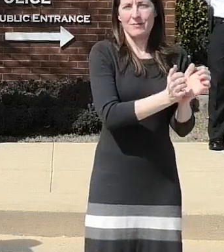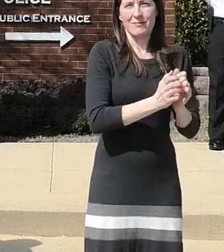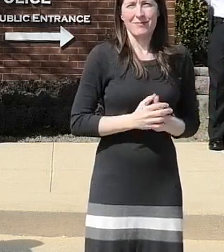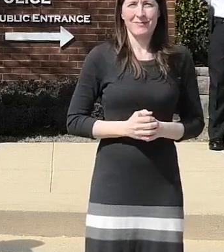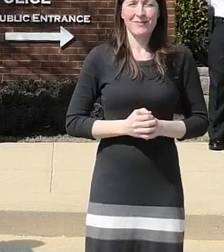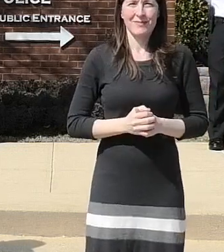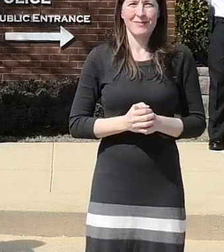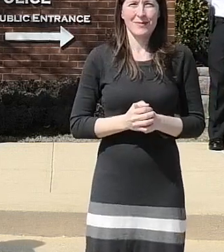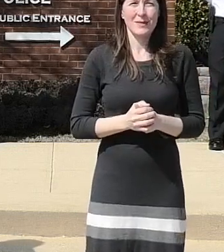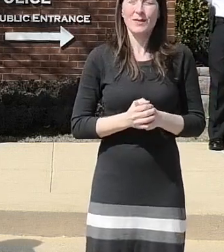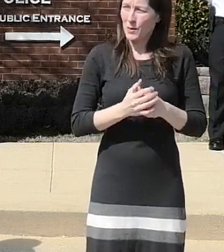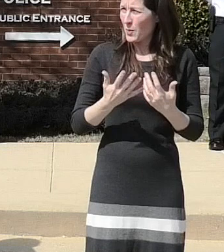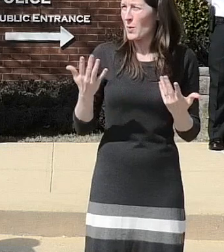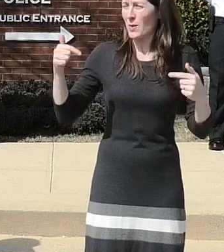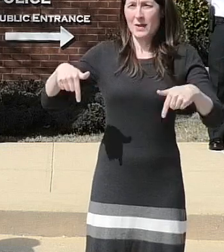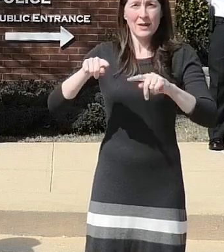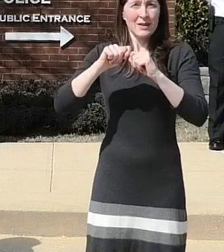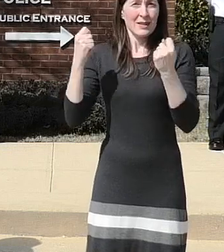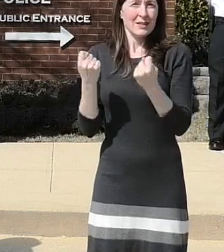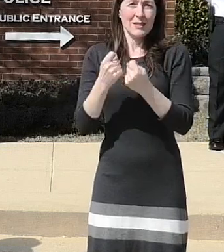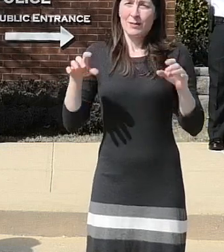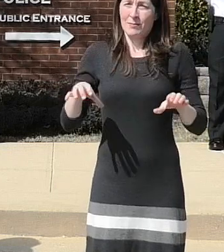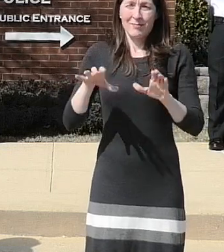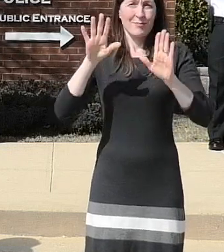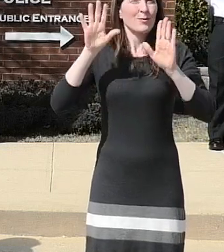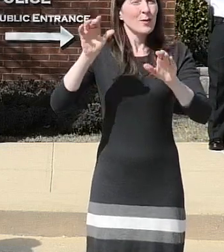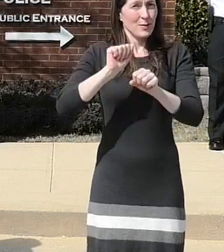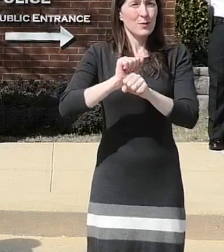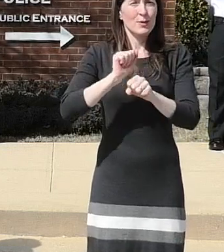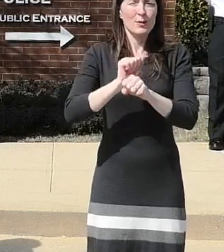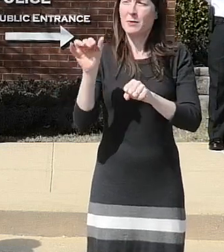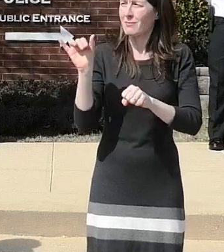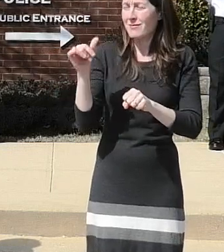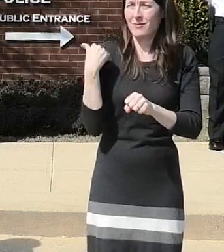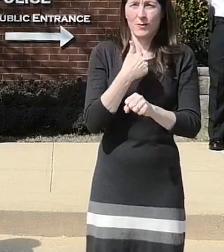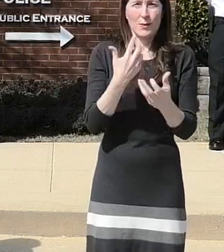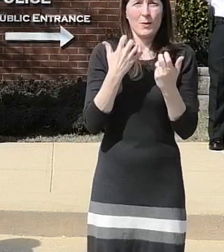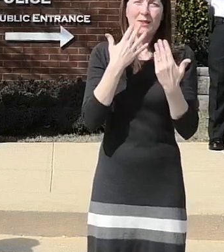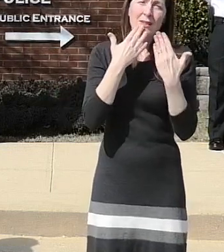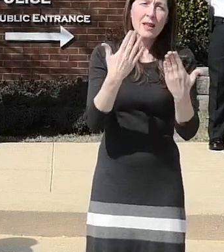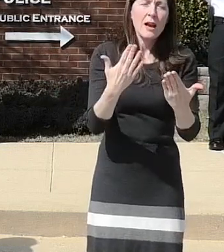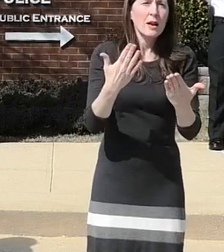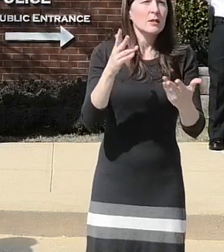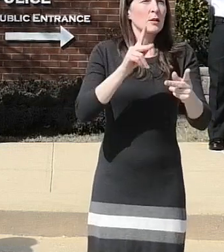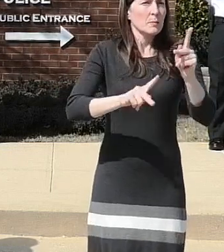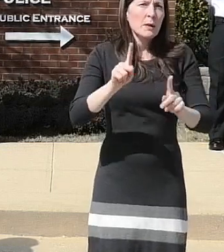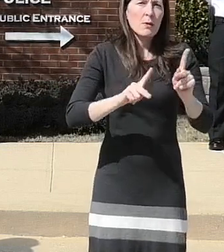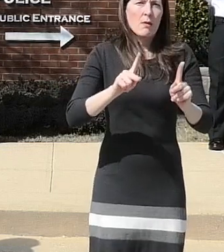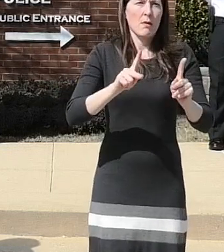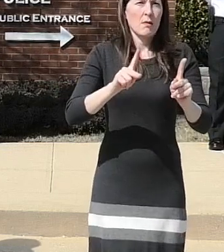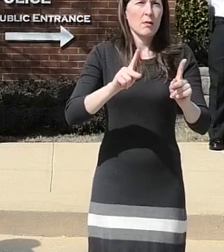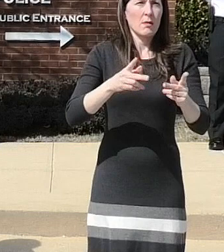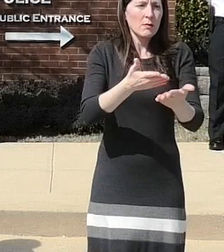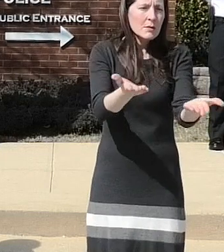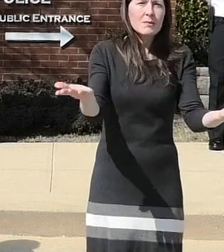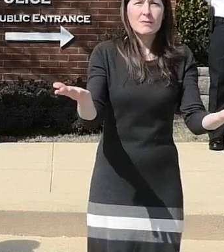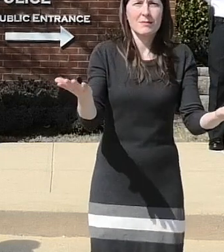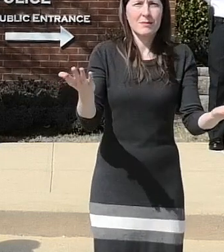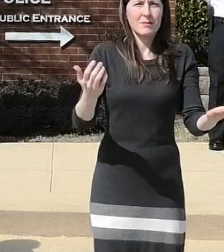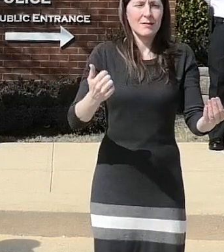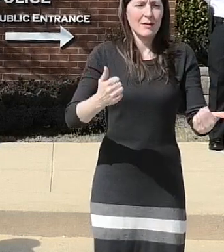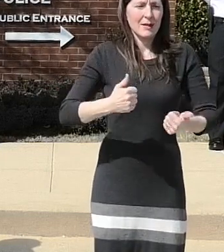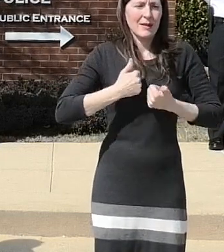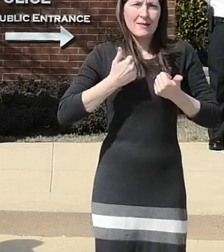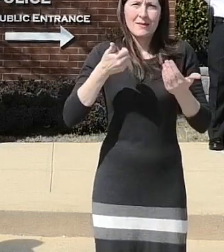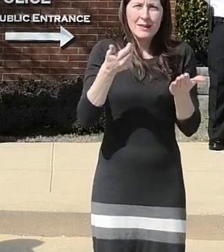work done by this team we need to also say thank you to the community the residents and for their assistance in